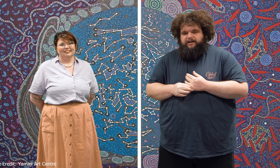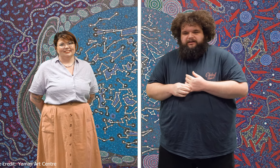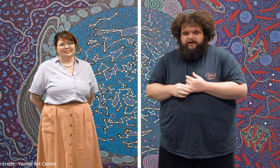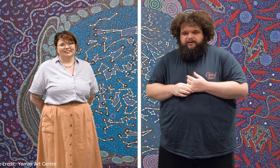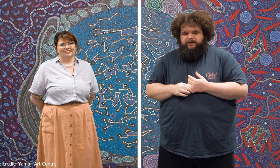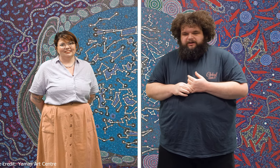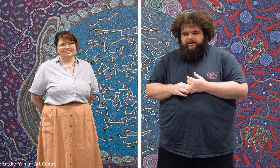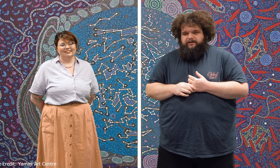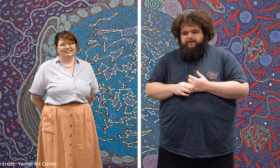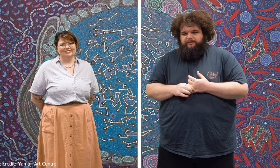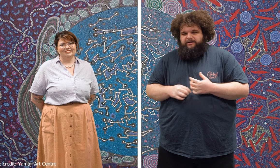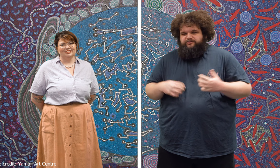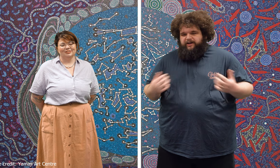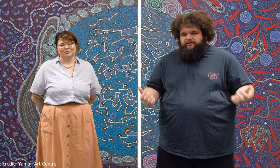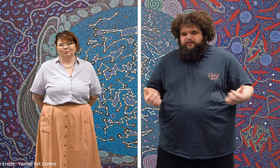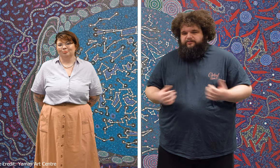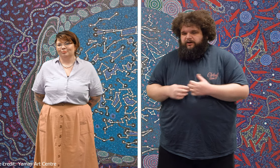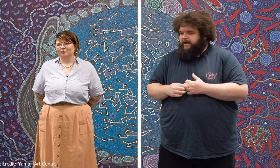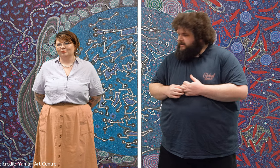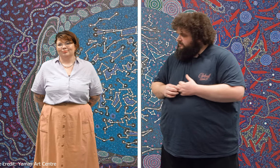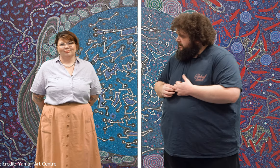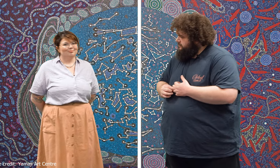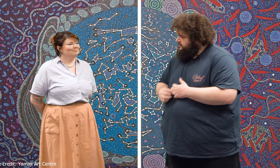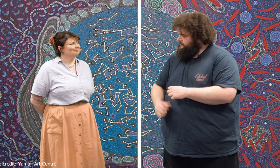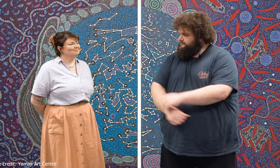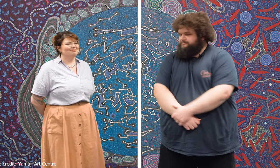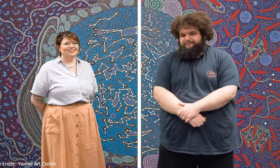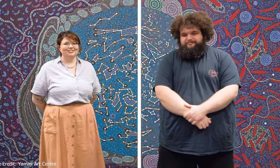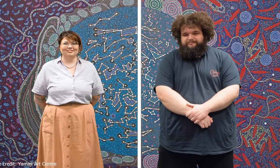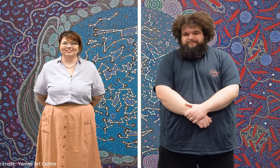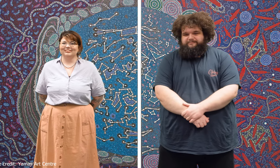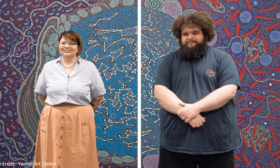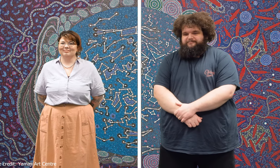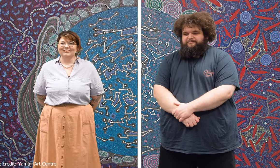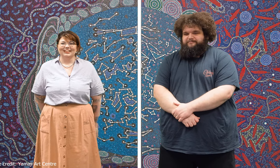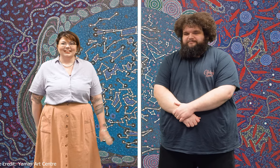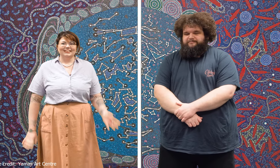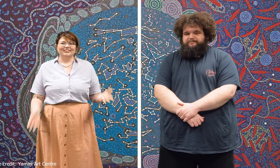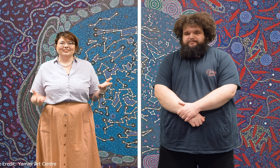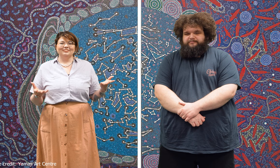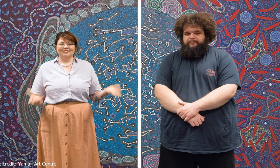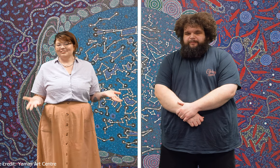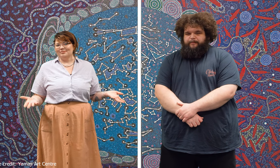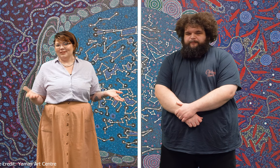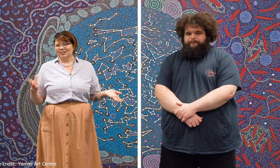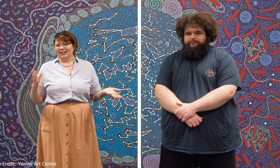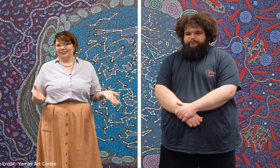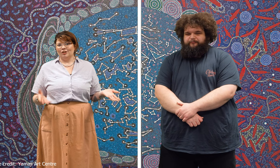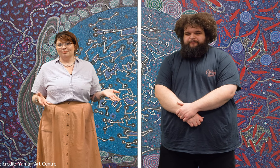Ilgari Bandara, meaning Share the Sky and Stars. Beautiful. So one of the major outcomes